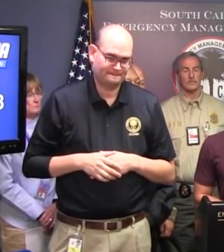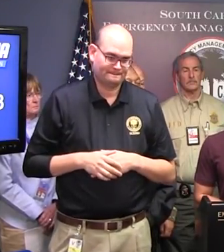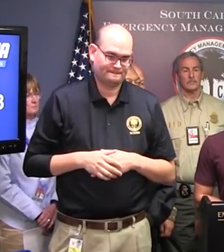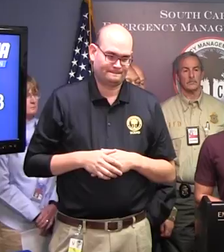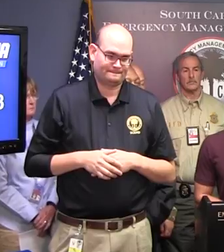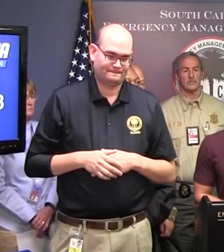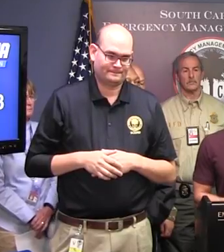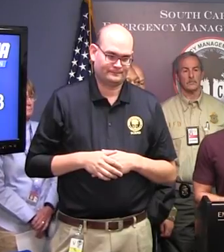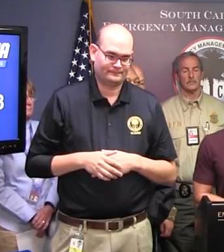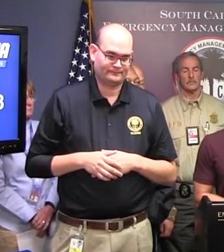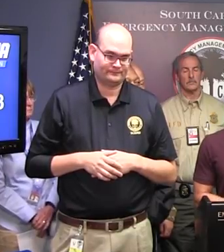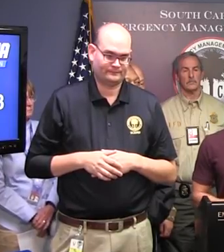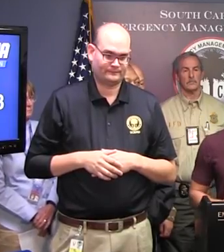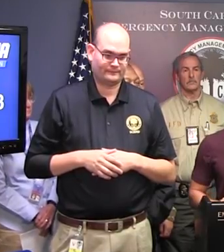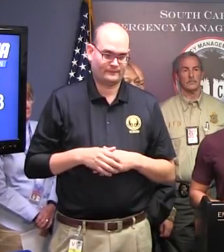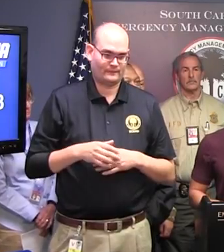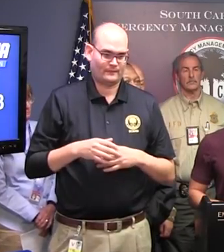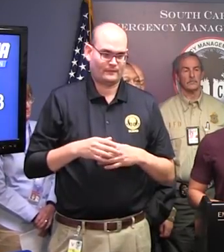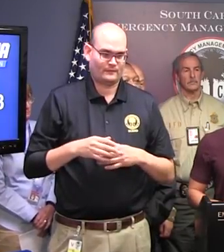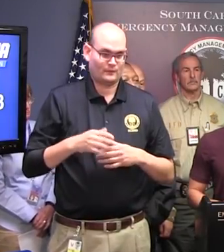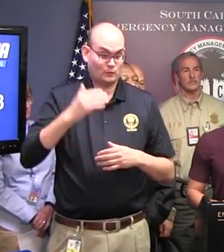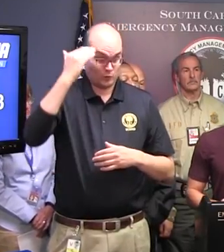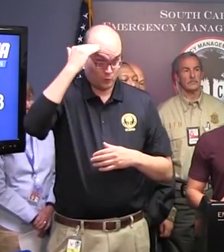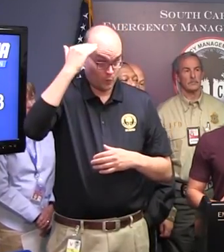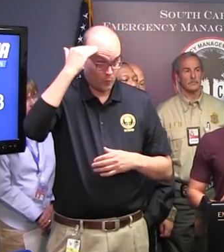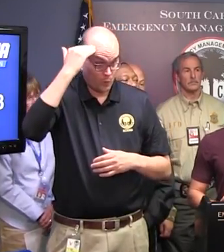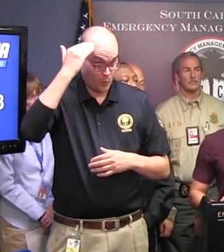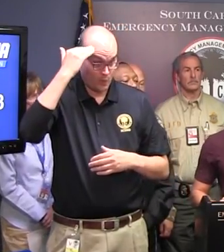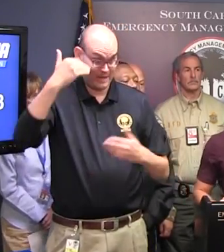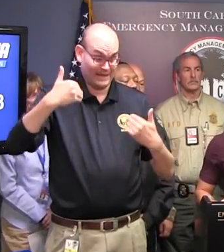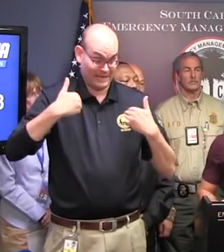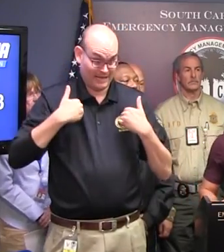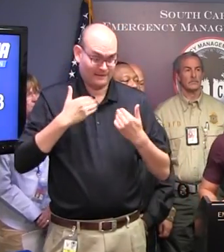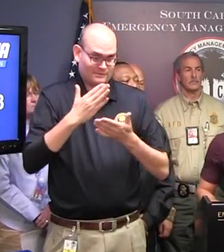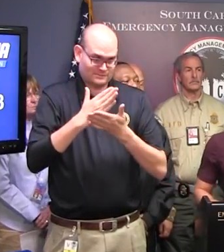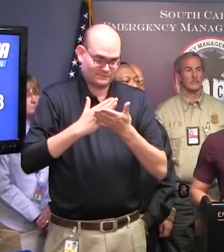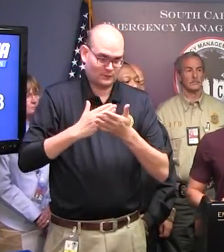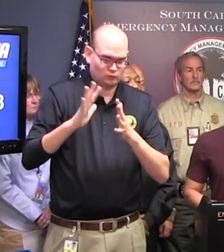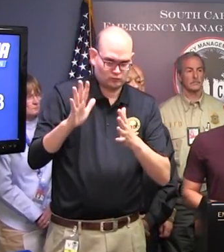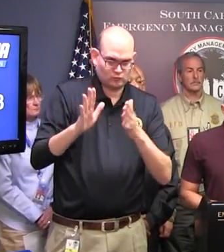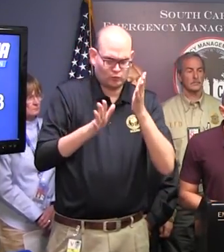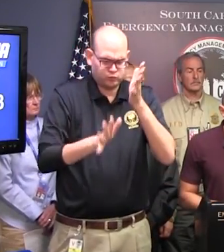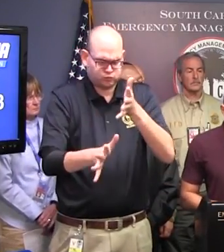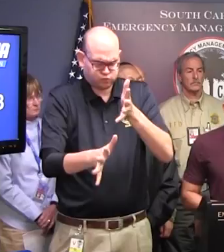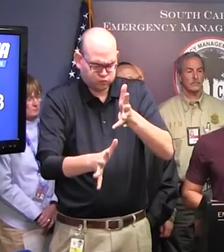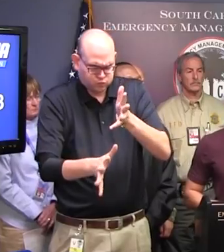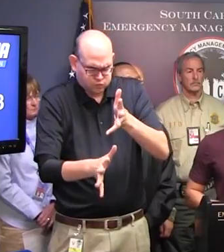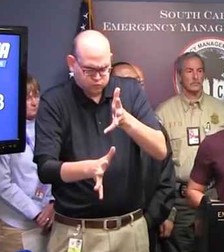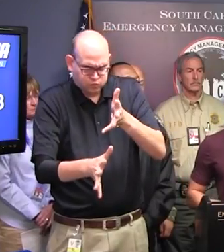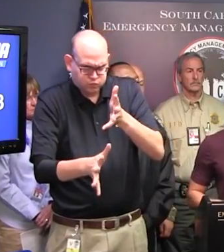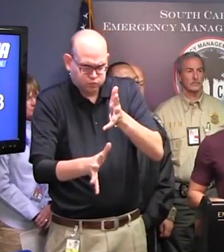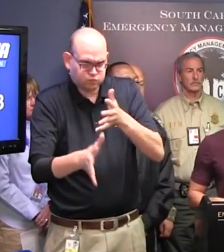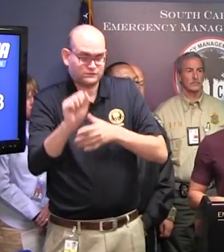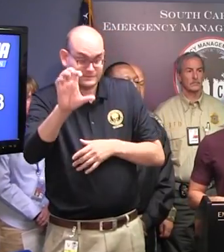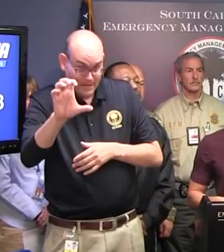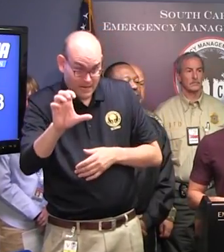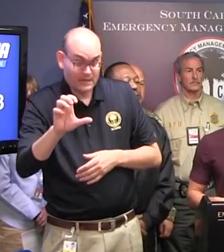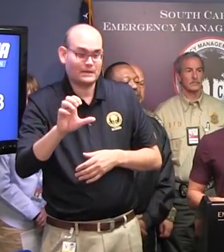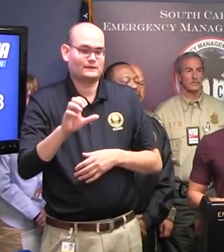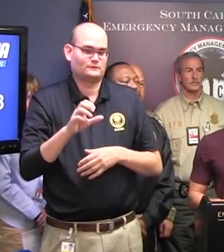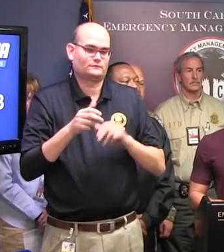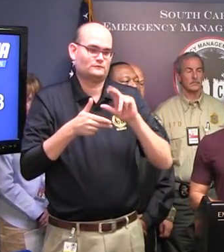South Carolina despite the storm being a good distance away. For the impacts, in terms of coastal flooding and storm surge,